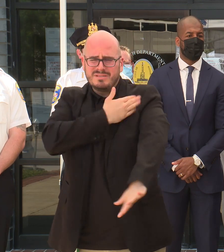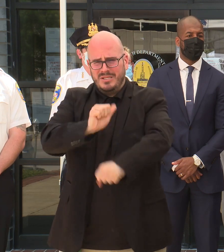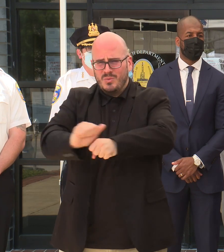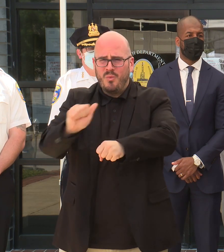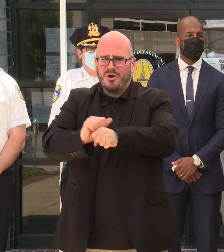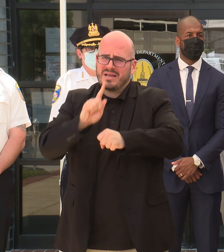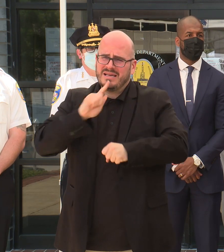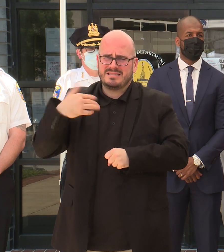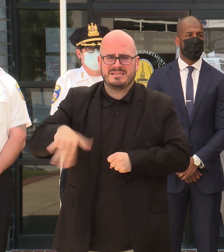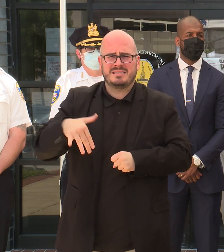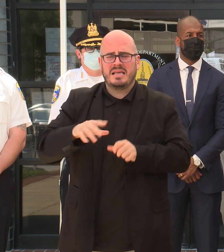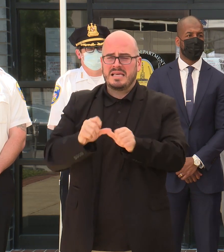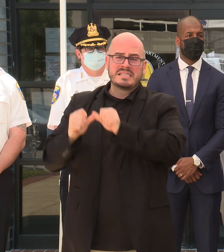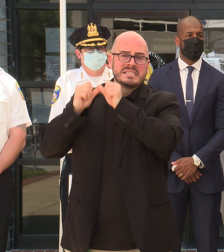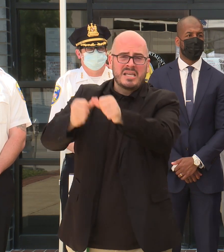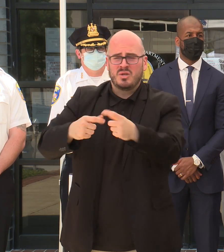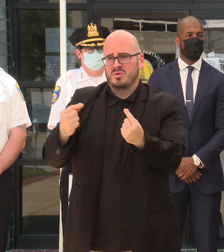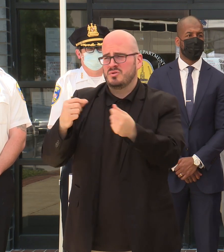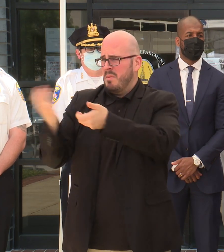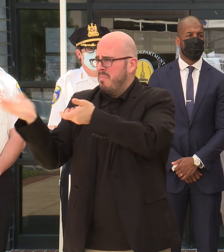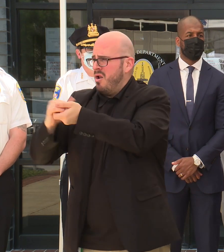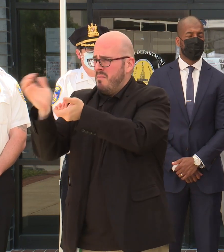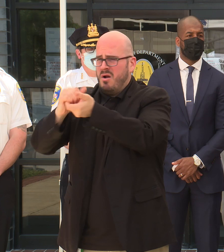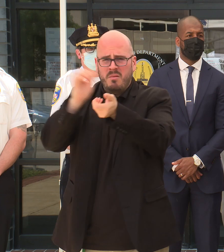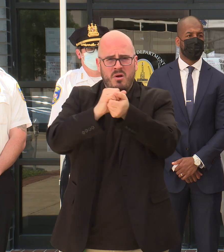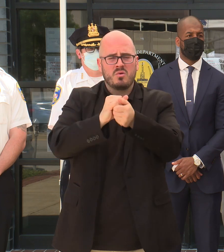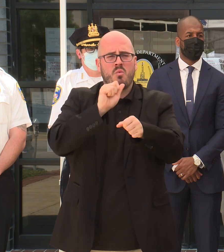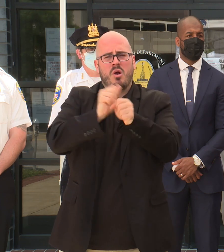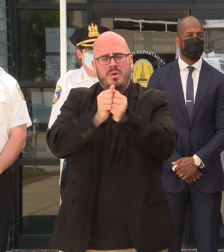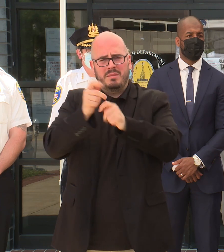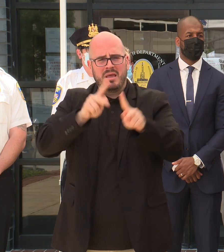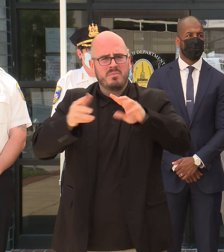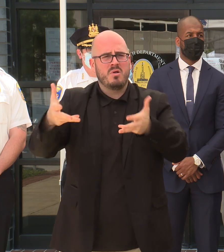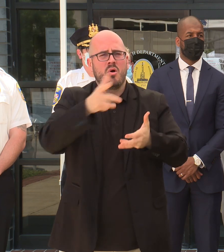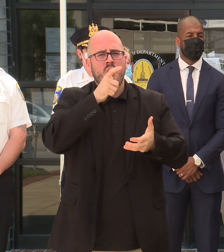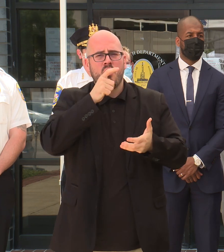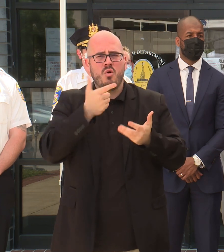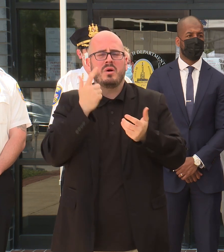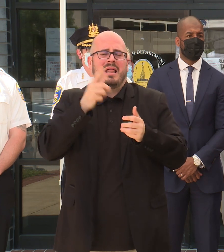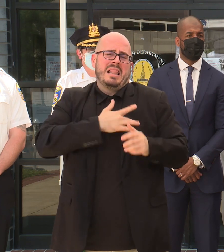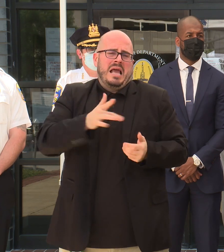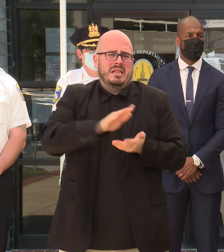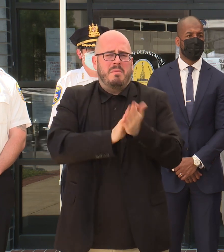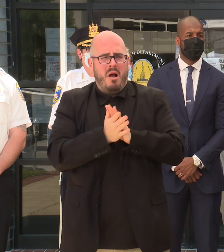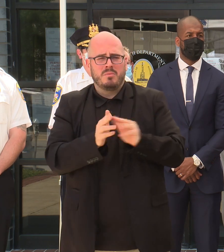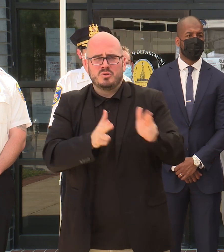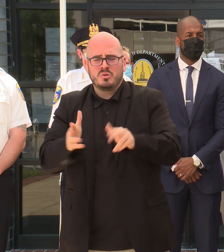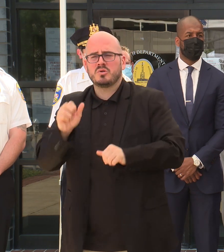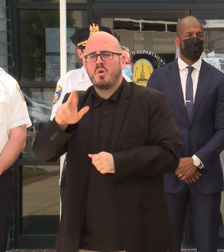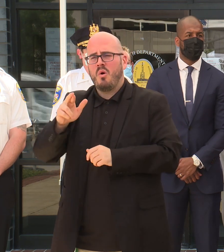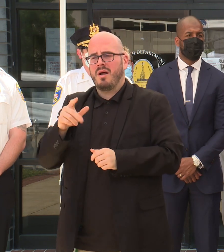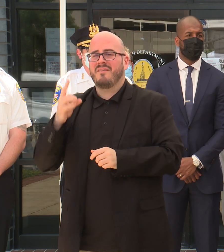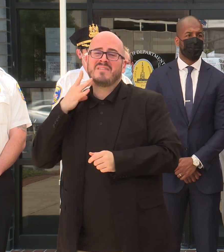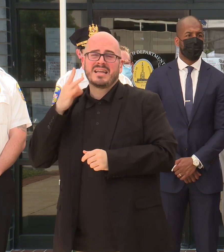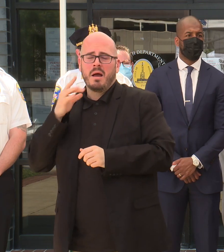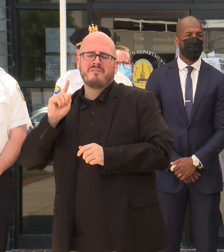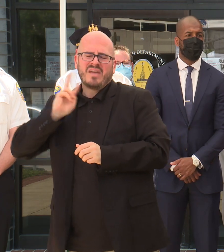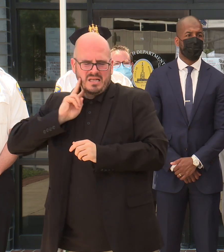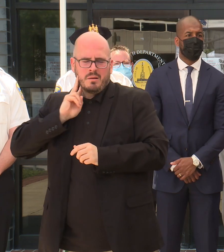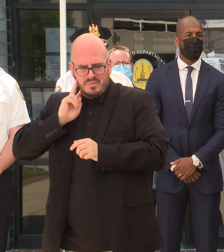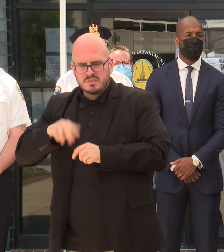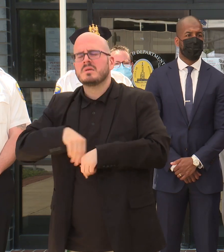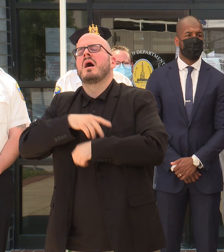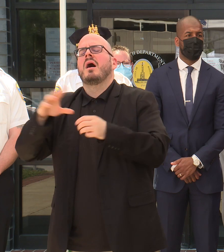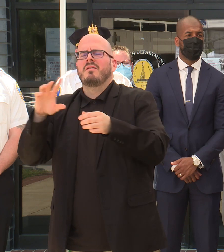to partner with folks who are at the highest risk of being shot or being a shooter themselves so that they can reach the highest versions of